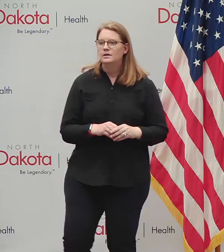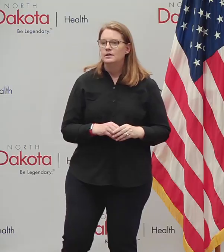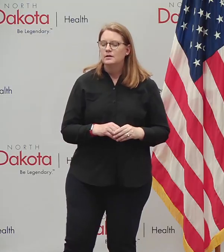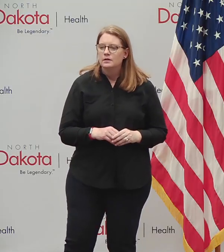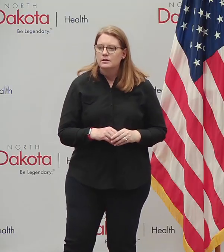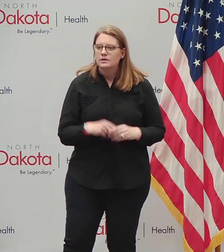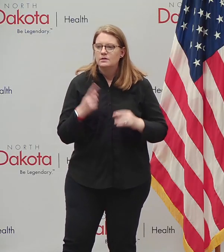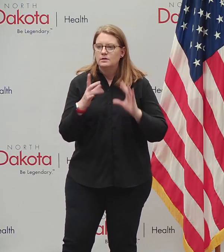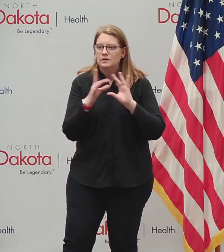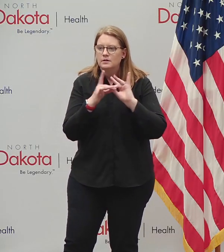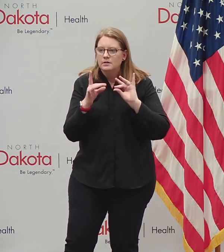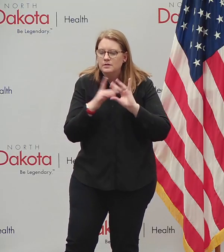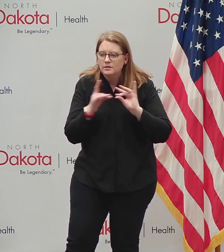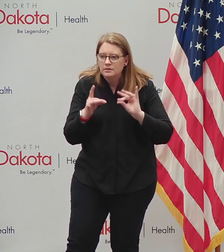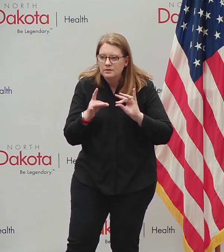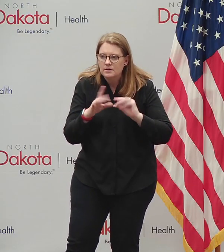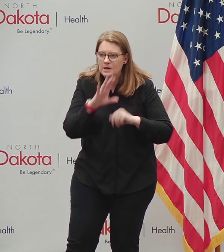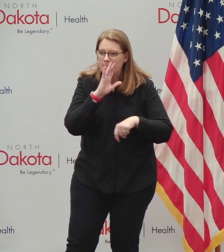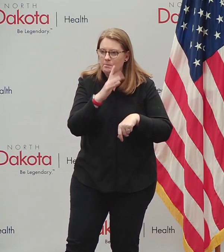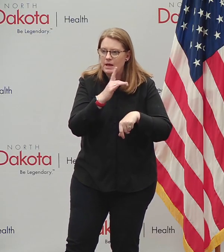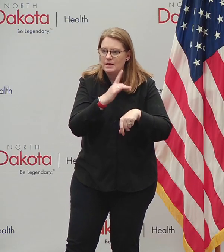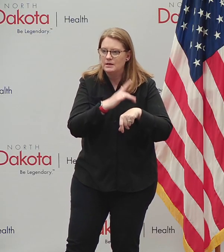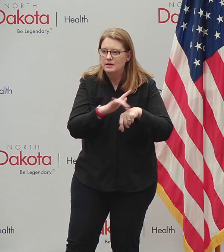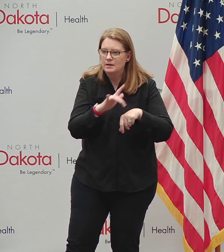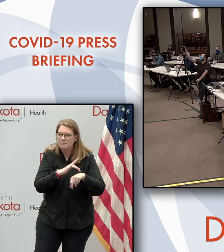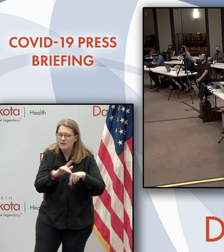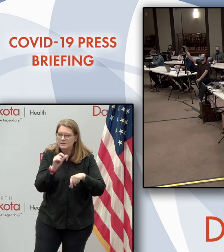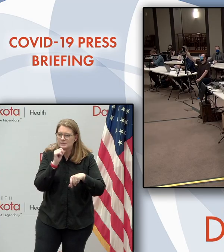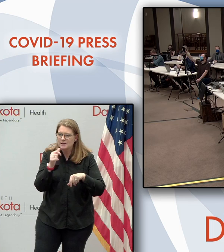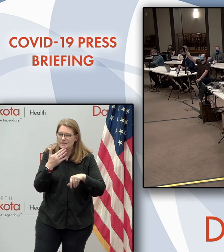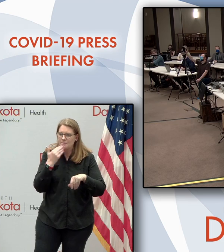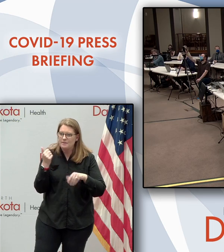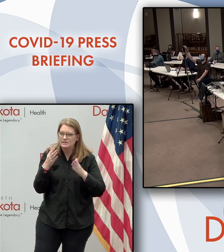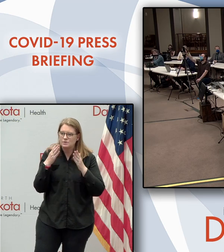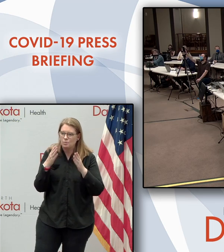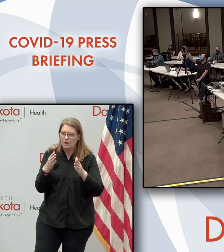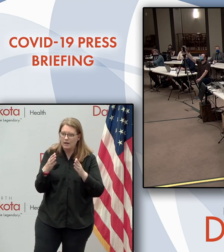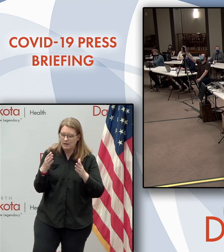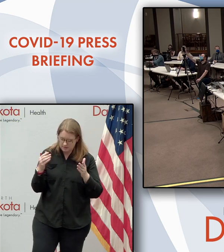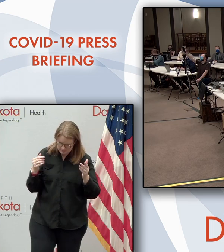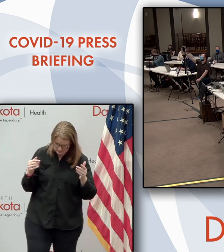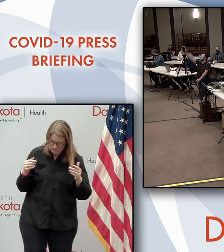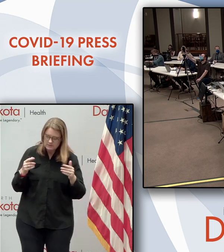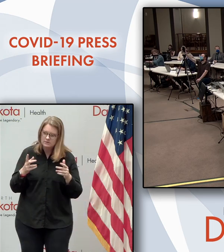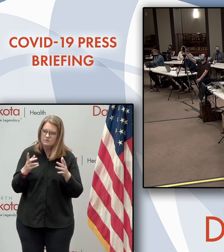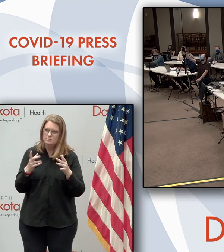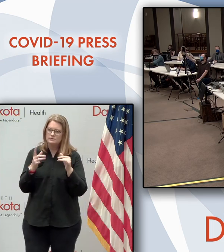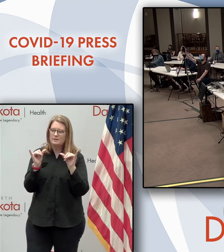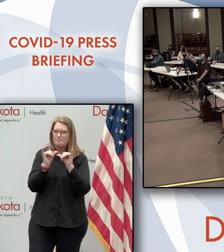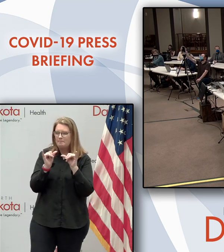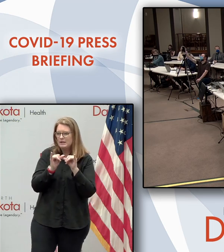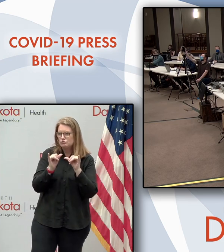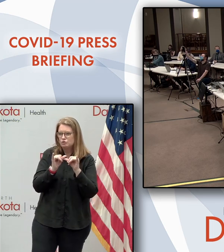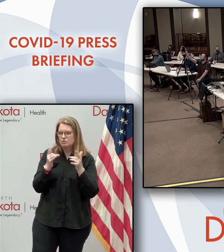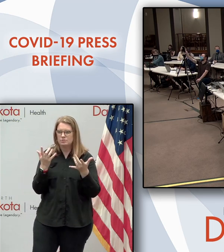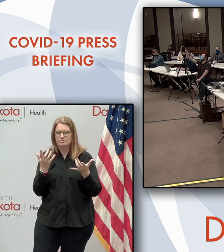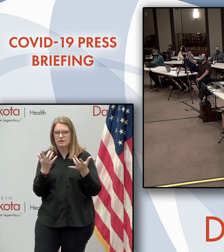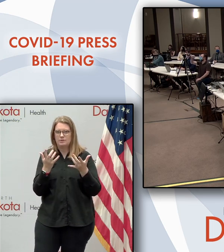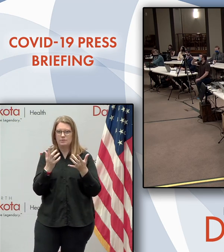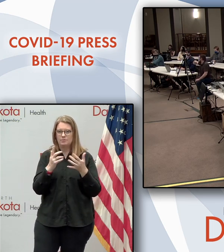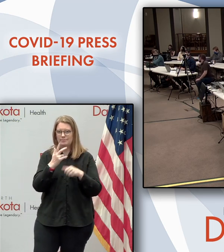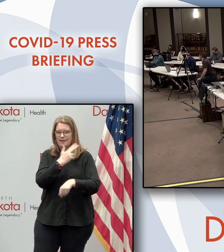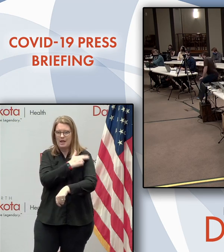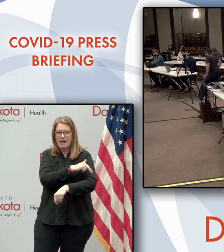You mentioned that bed capacity isn't the best measure of hospital strain. So can you elaborate on that and what a better measure might be?